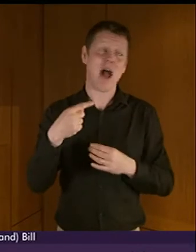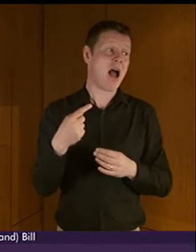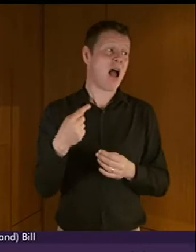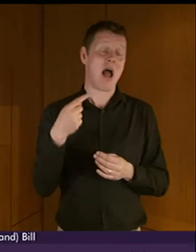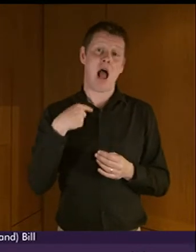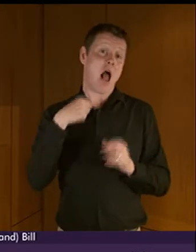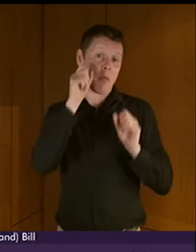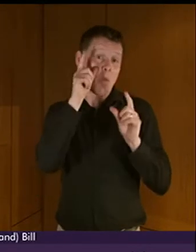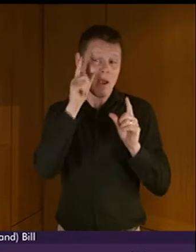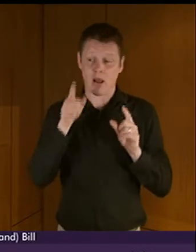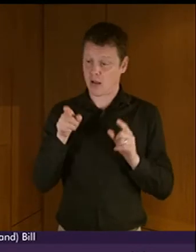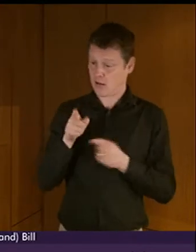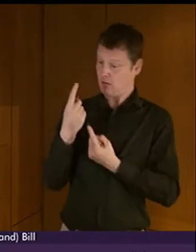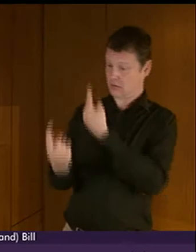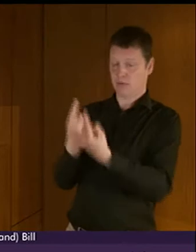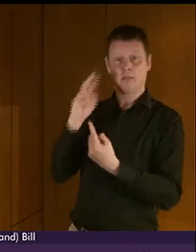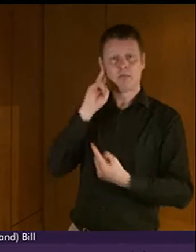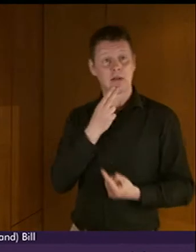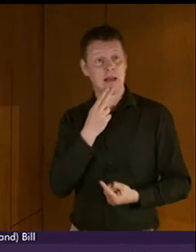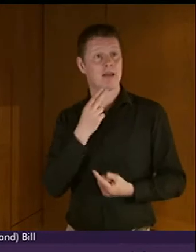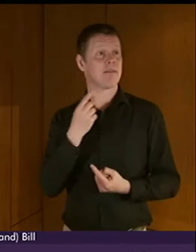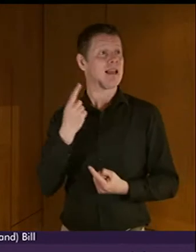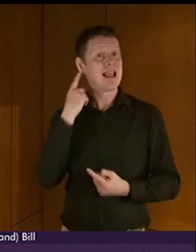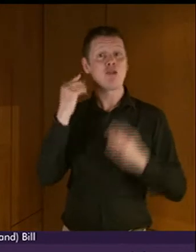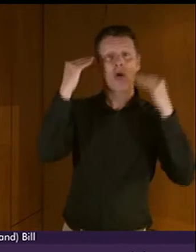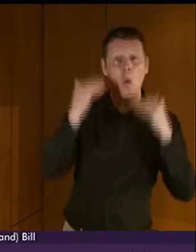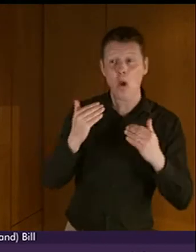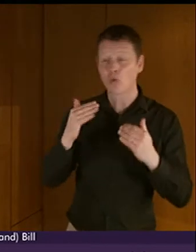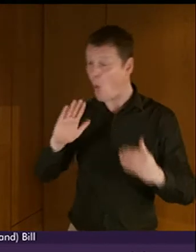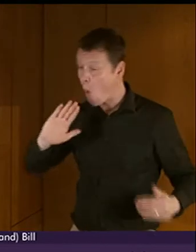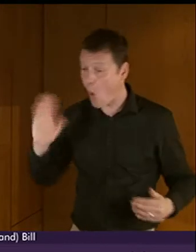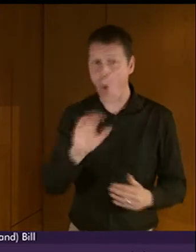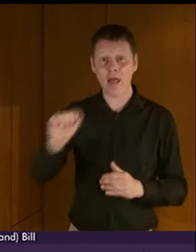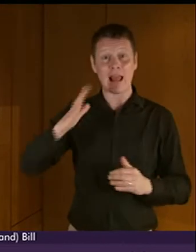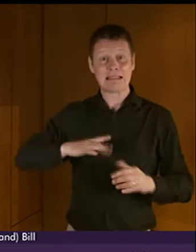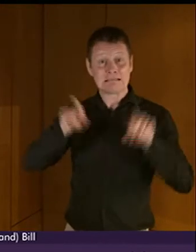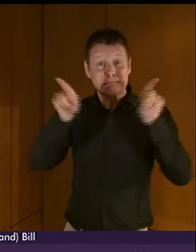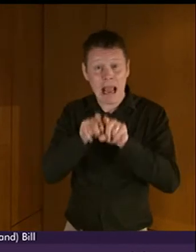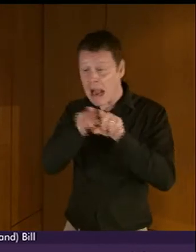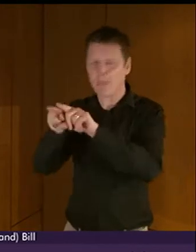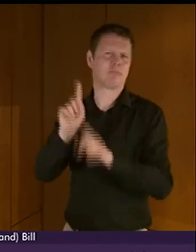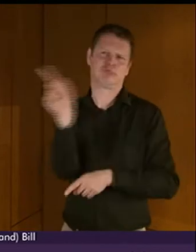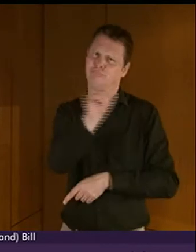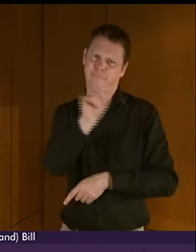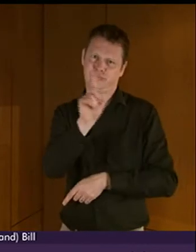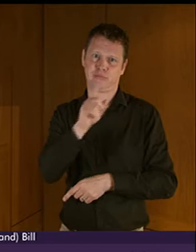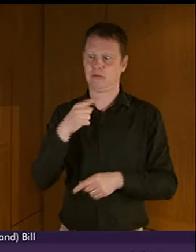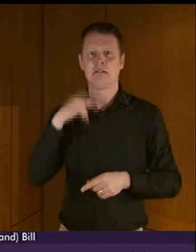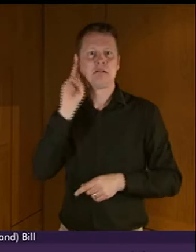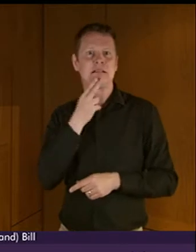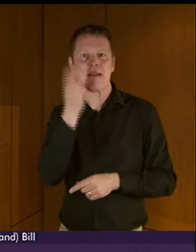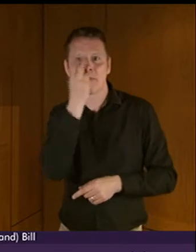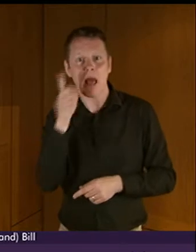those who are deaf or affected by hearing loss are not identical. Deaf-blind people, for example, who are registered blind